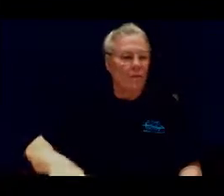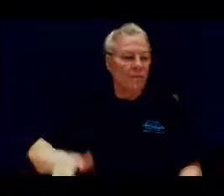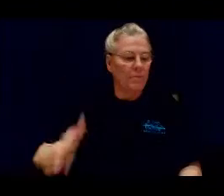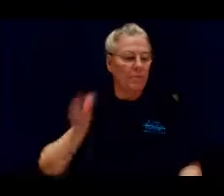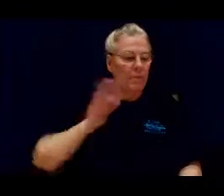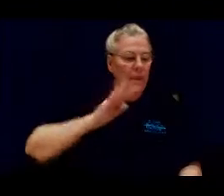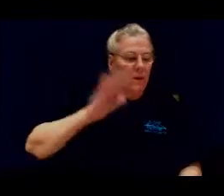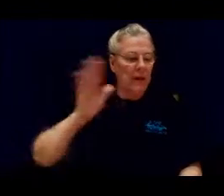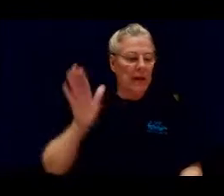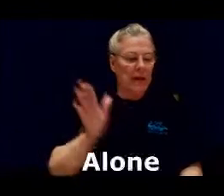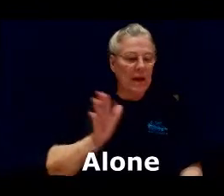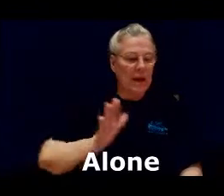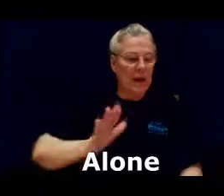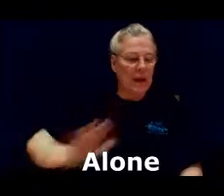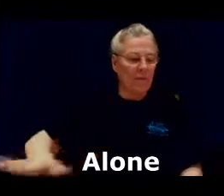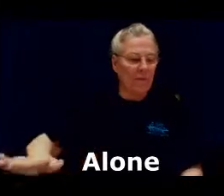never